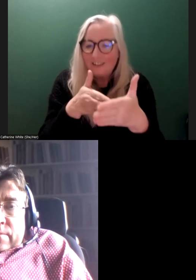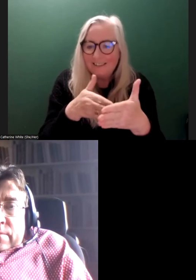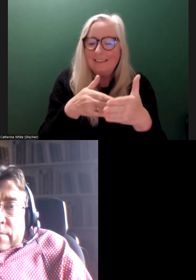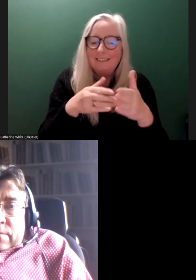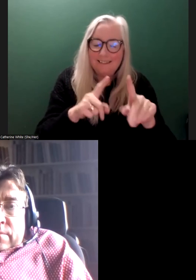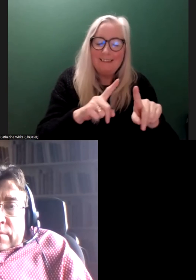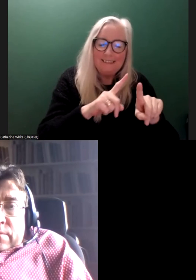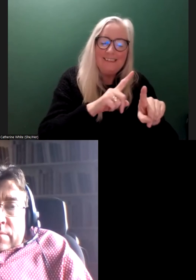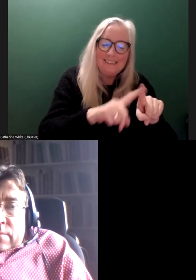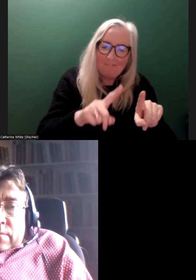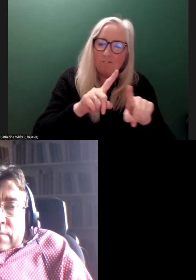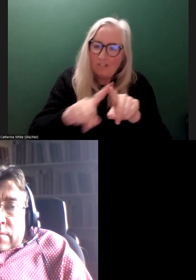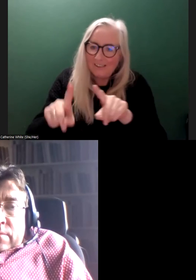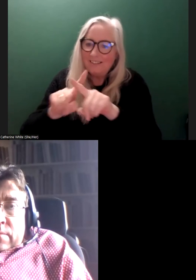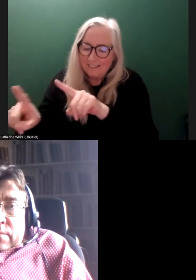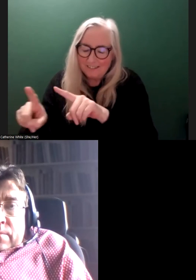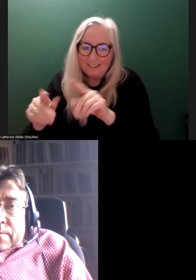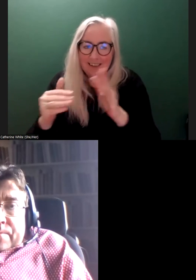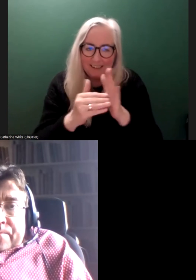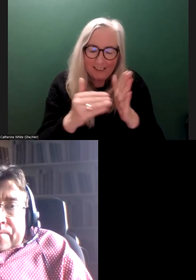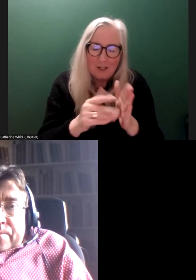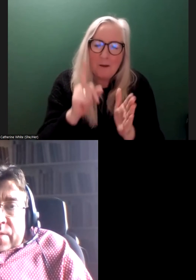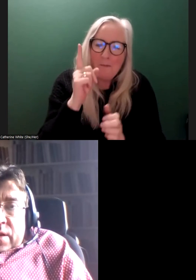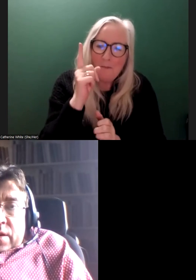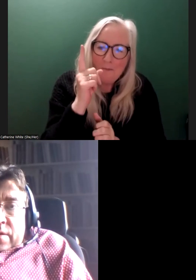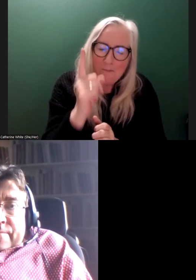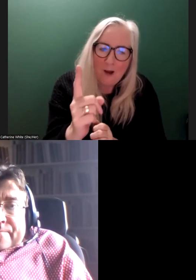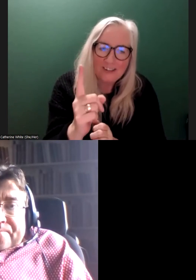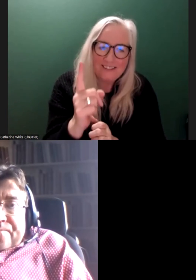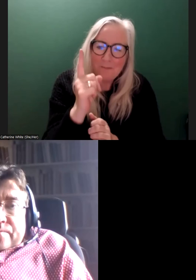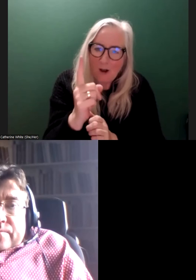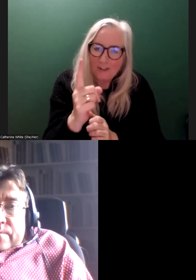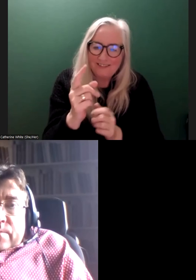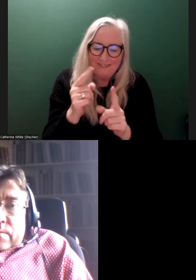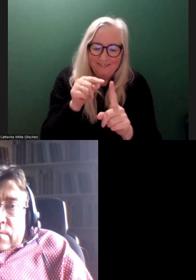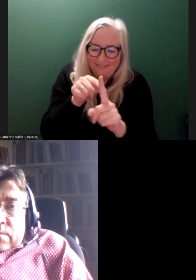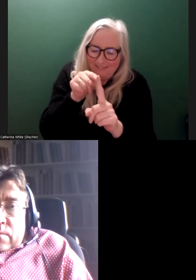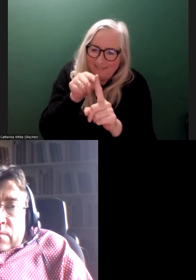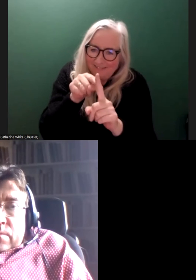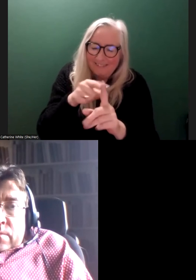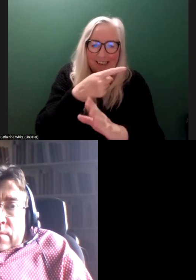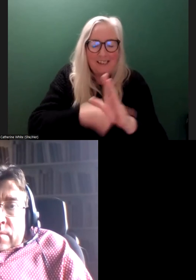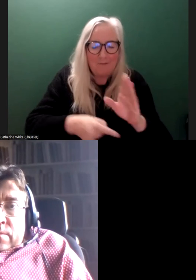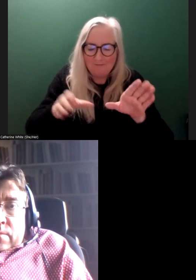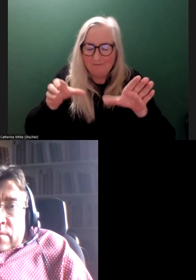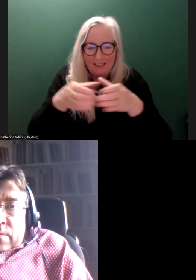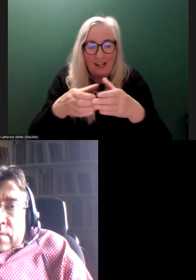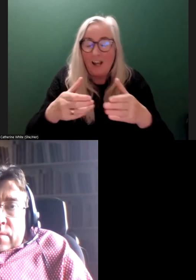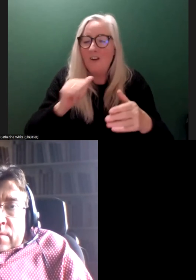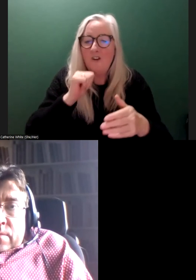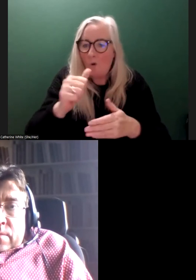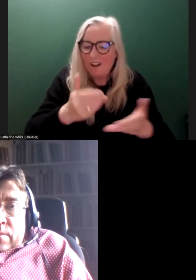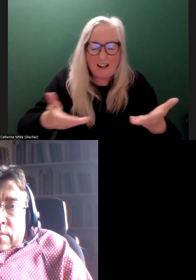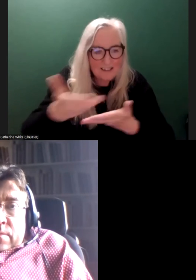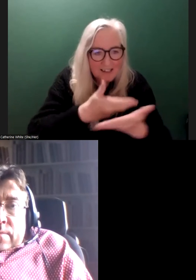but the impetus behind them is the same. It's lack of consultation and